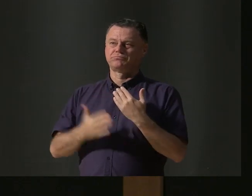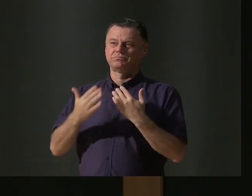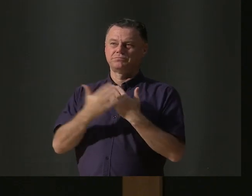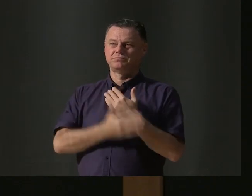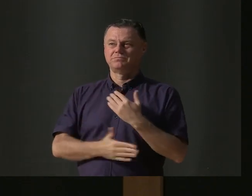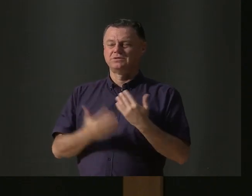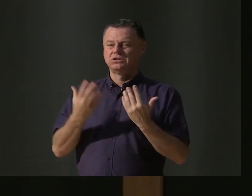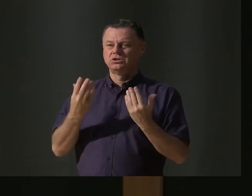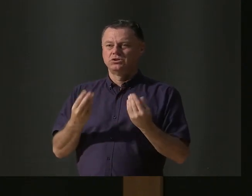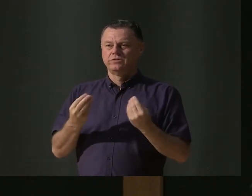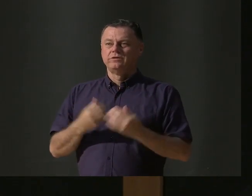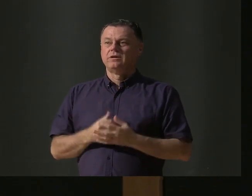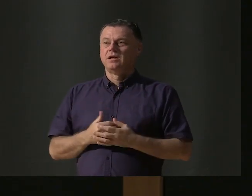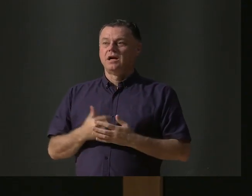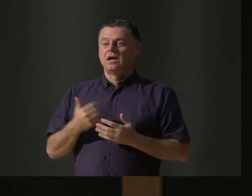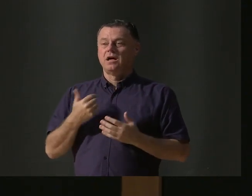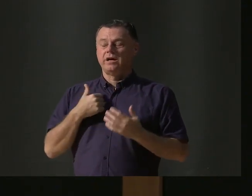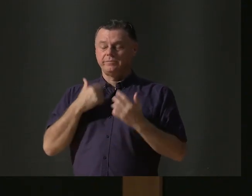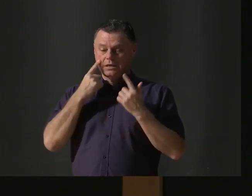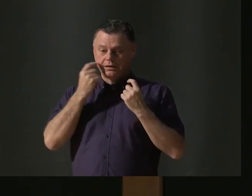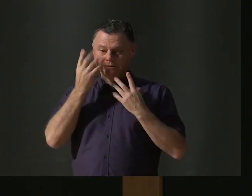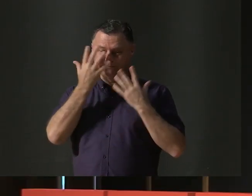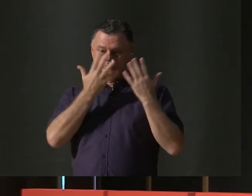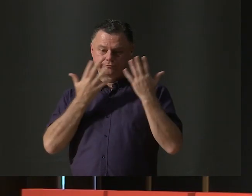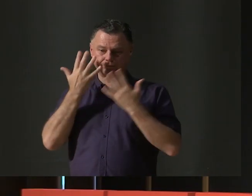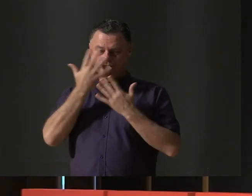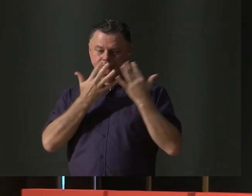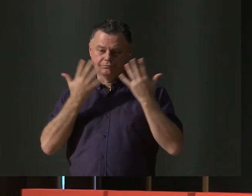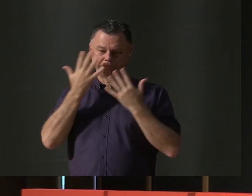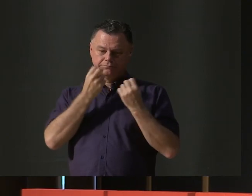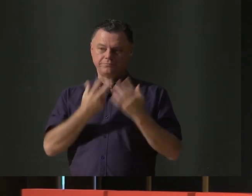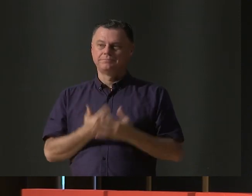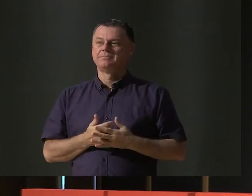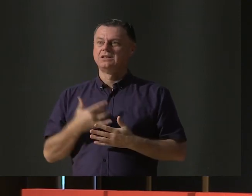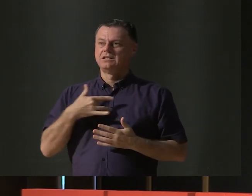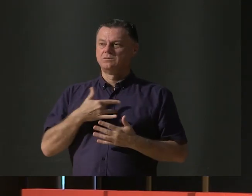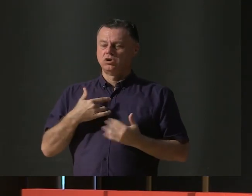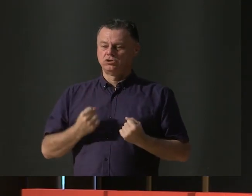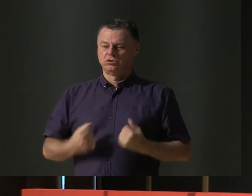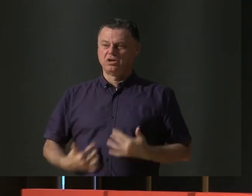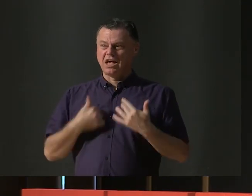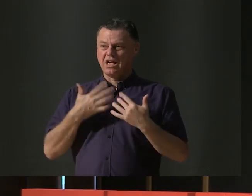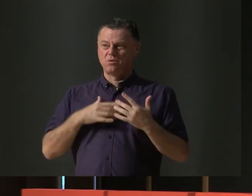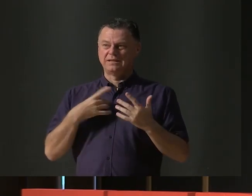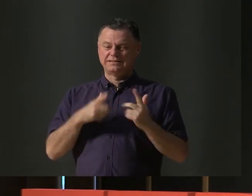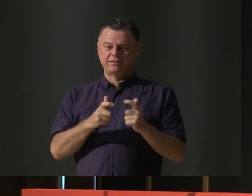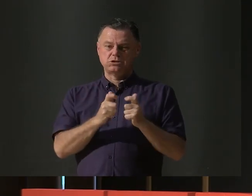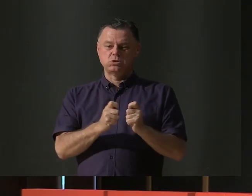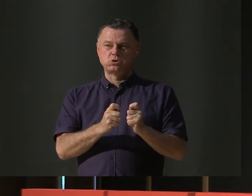and I became mesmerised. I then had these emotions well up in me to squish her, but I